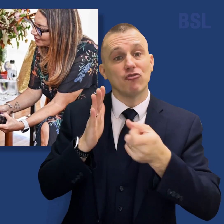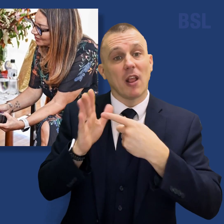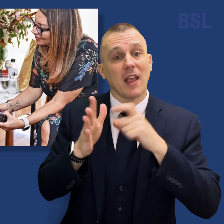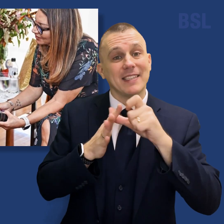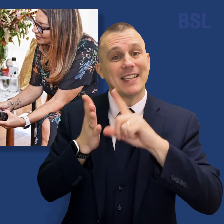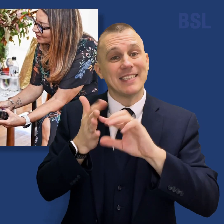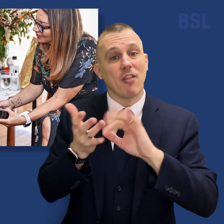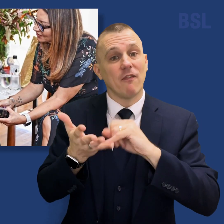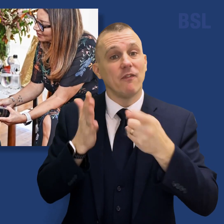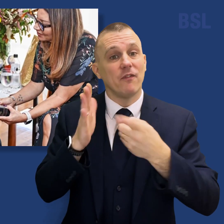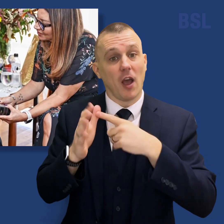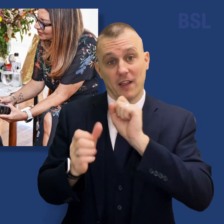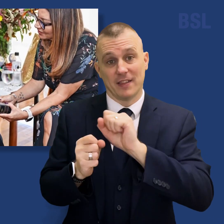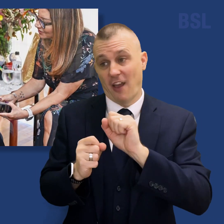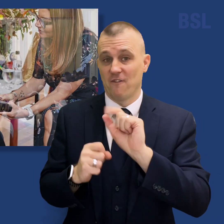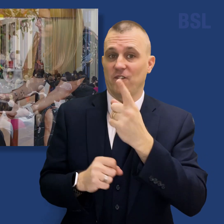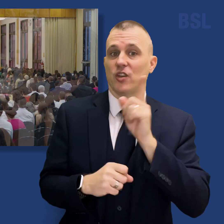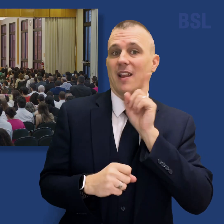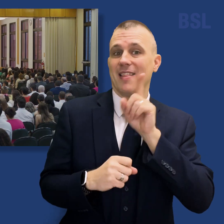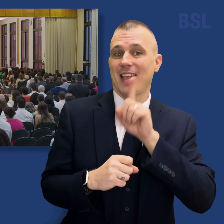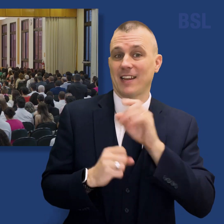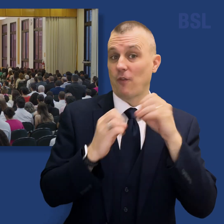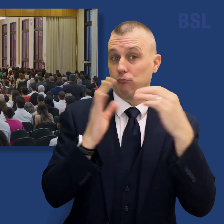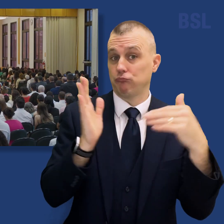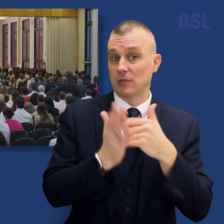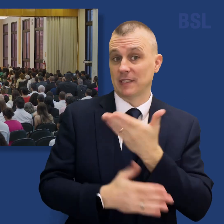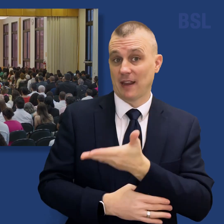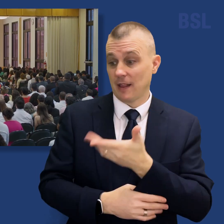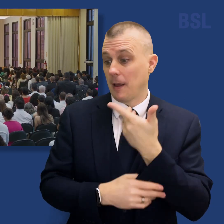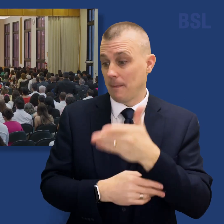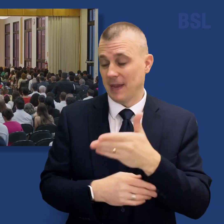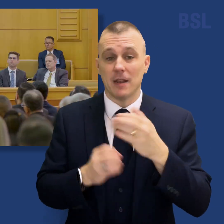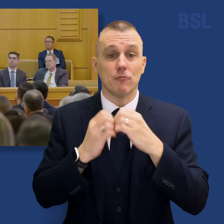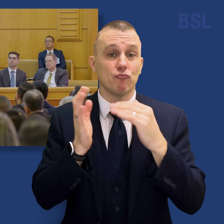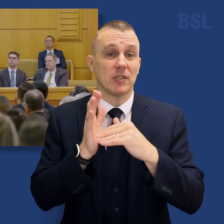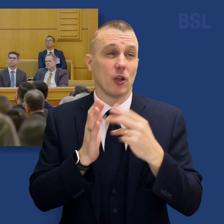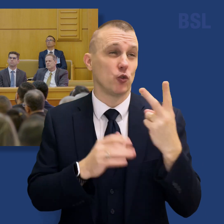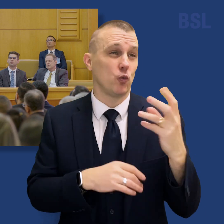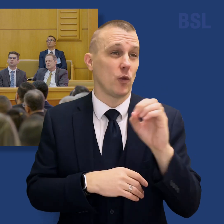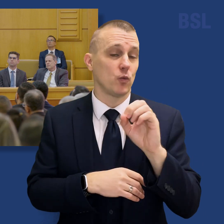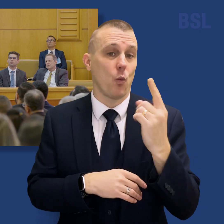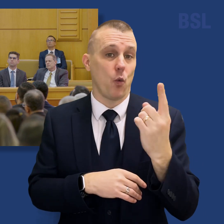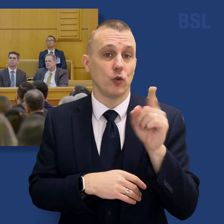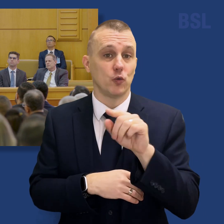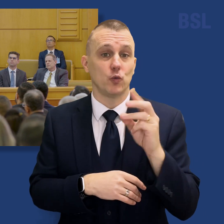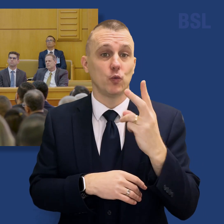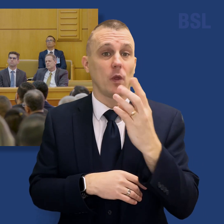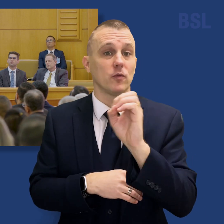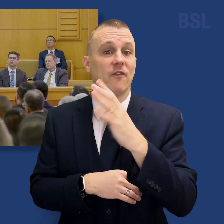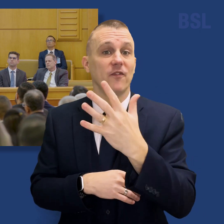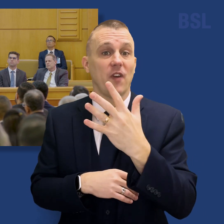Lula da Silva. Elder Anderson served in the Brazil-area presidency from 2001 to 2005.